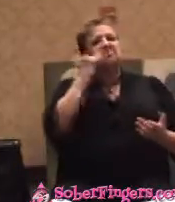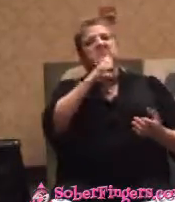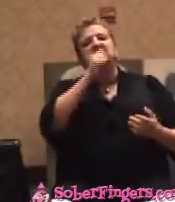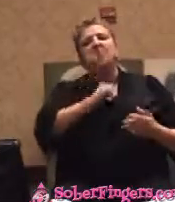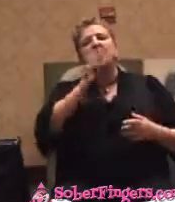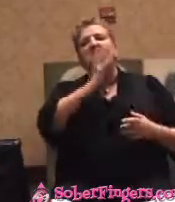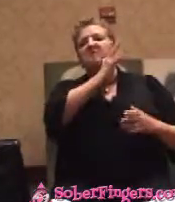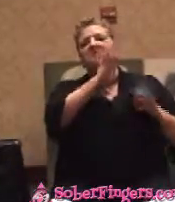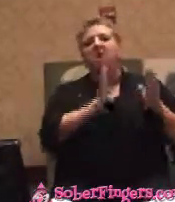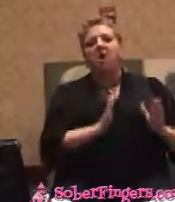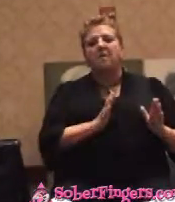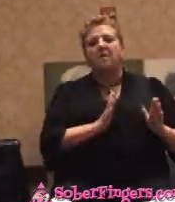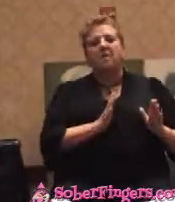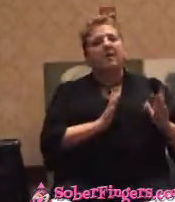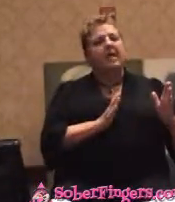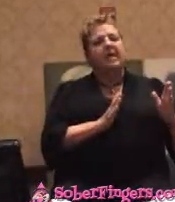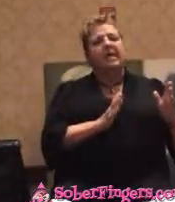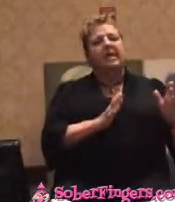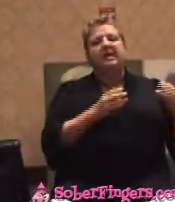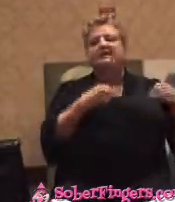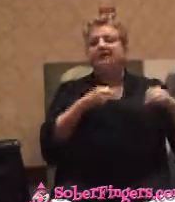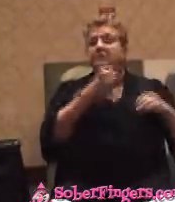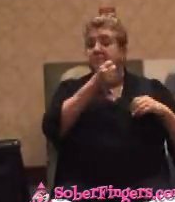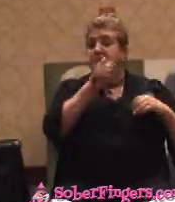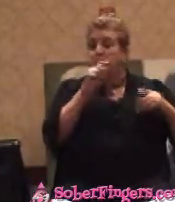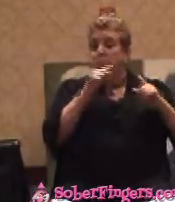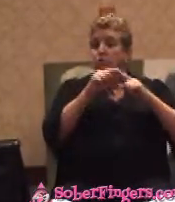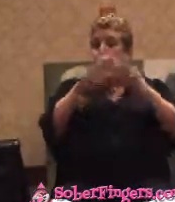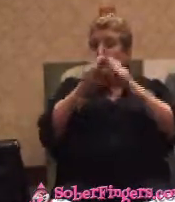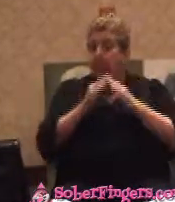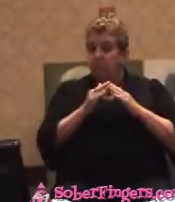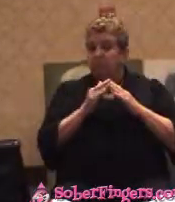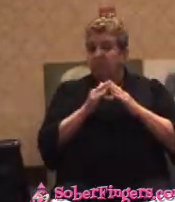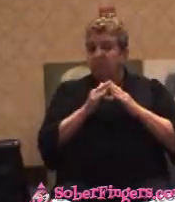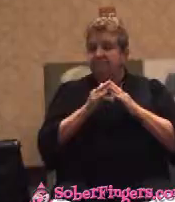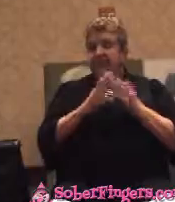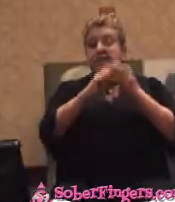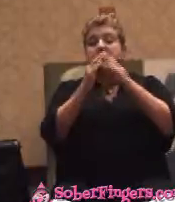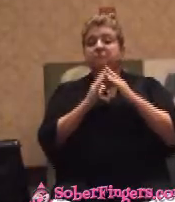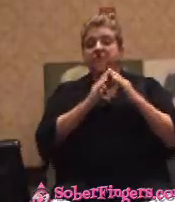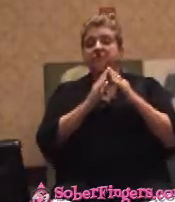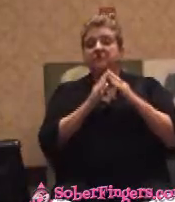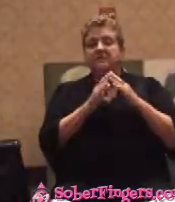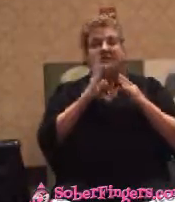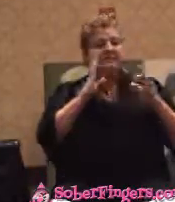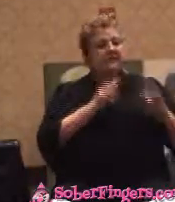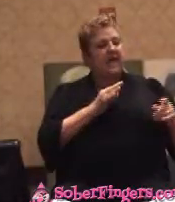supplies milk to a community. And the community decides that he is watering his milk.